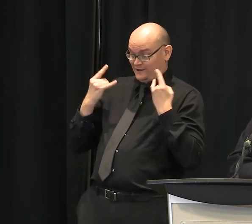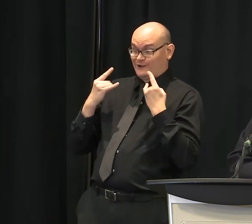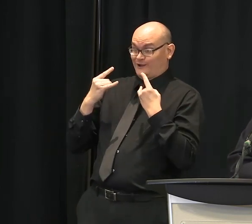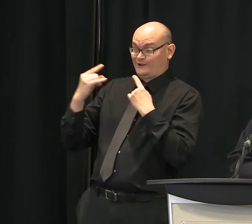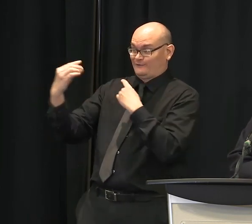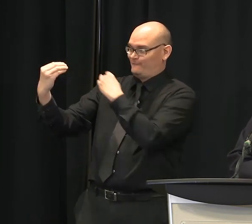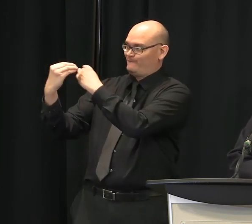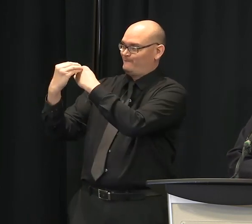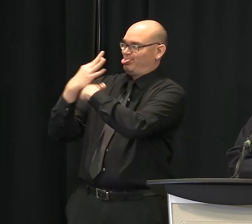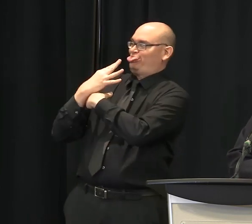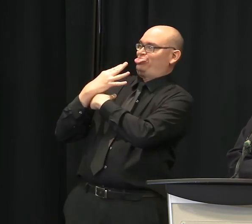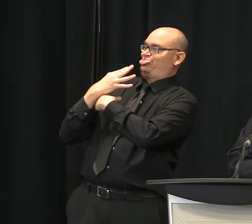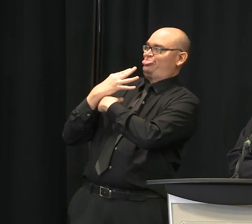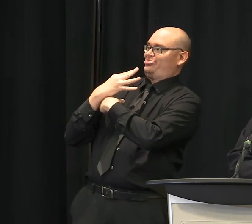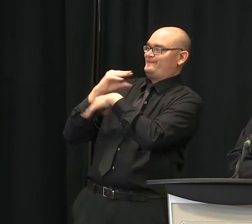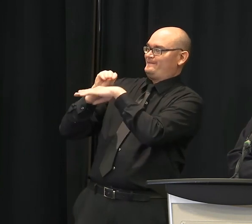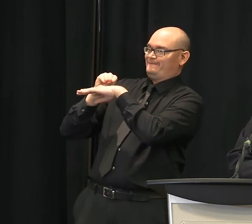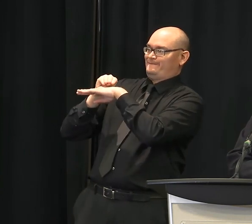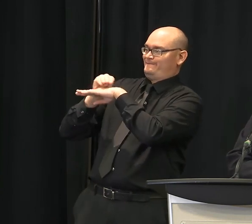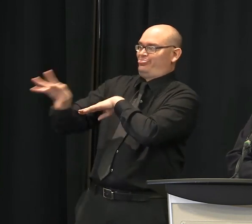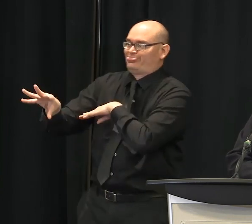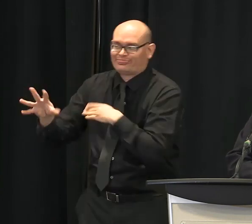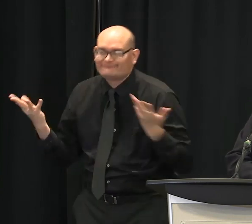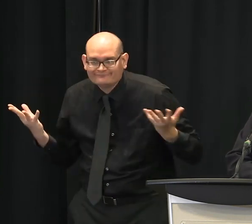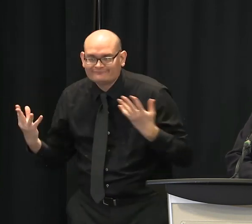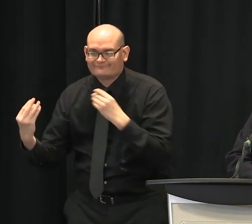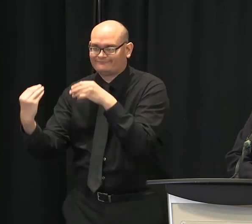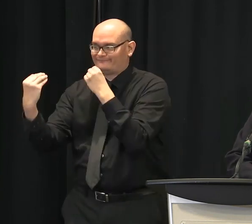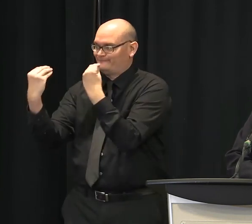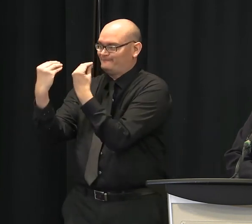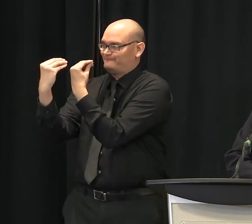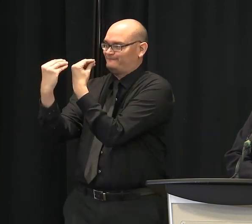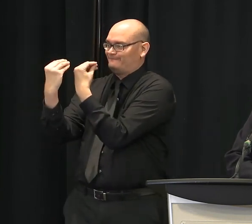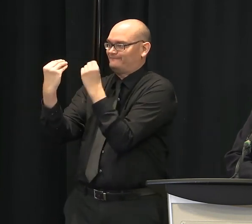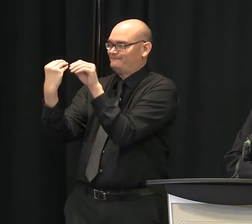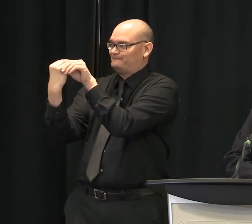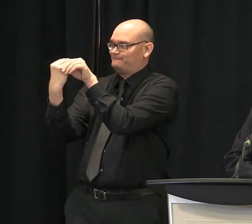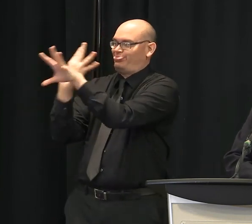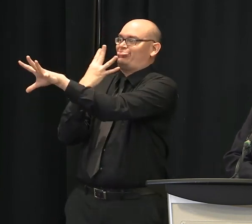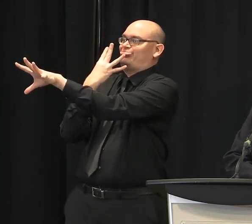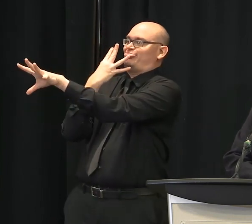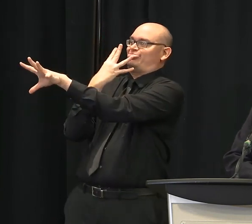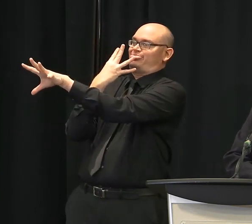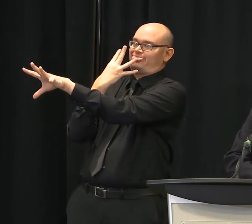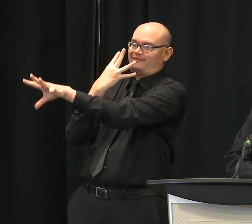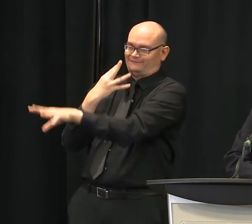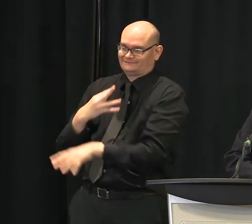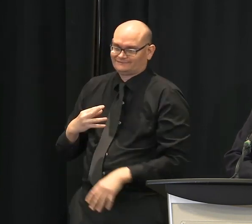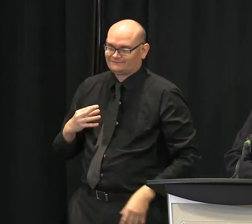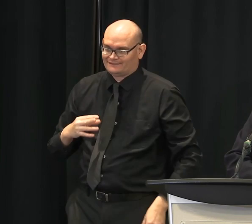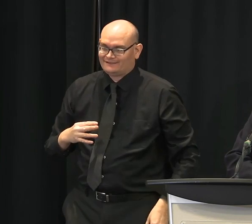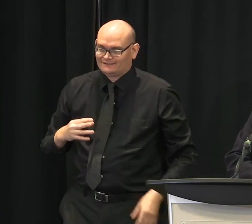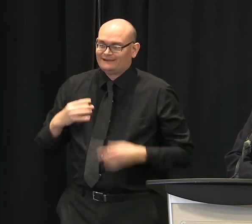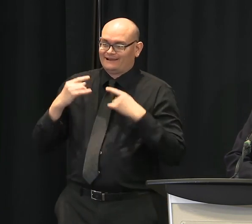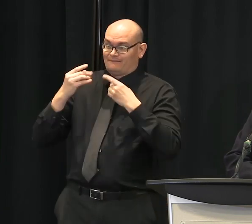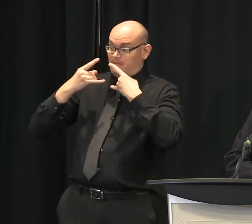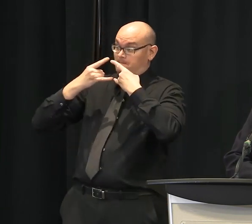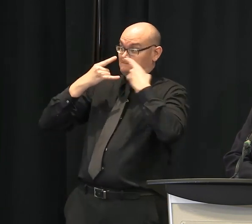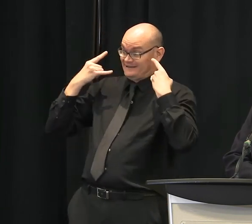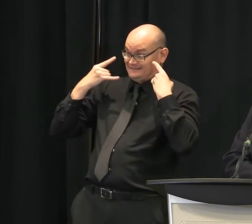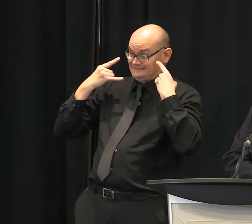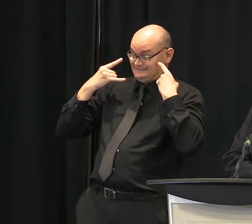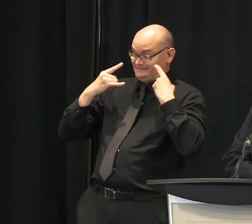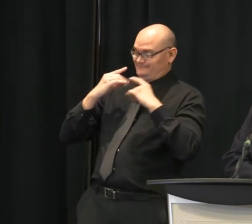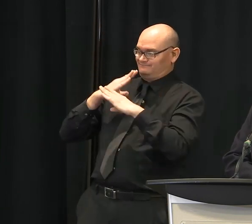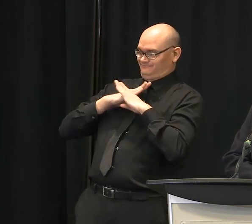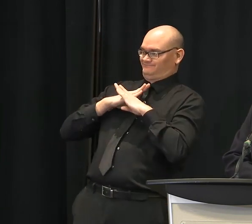saying, you know, I had to go in Lowe's the other day and there were no masks. I walked in and everybody was looking at me